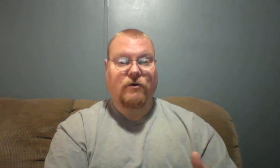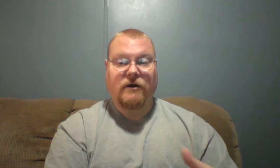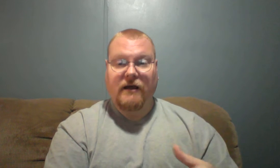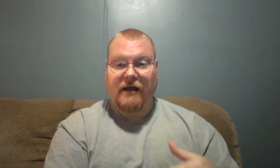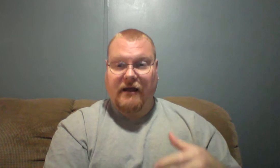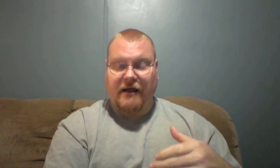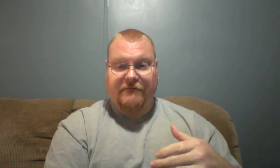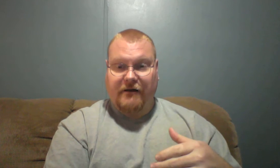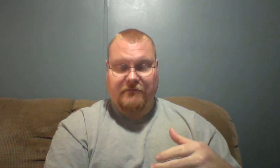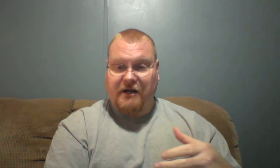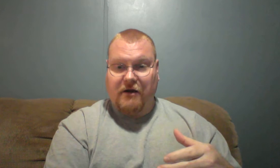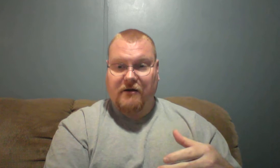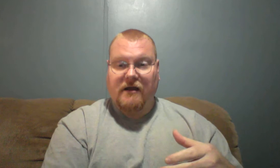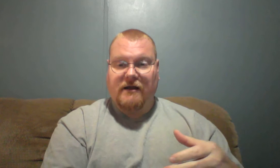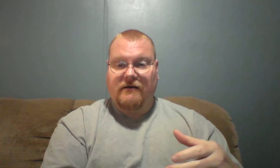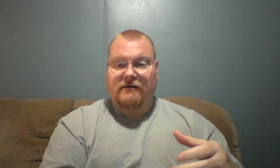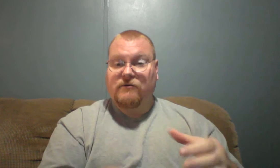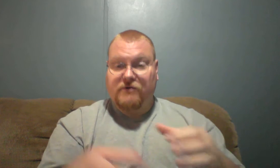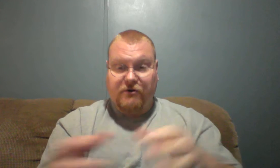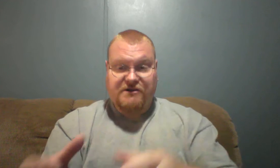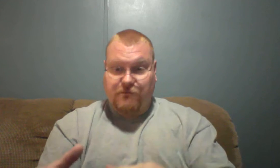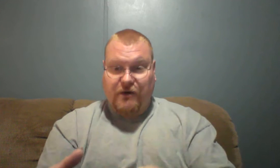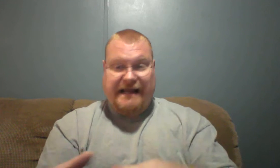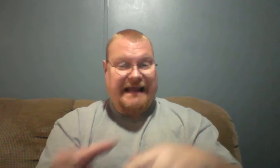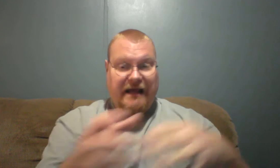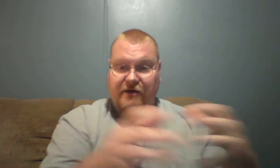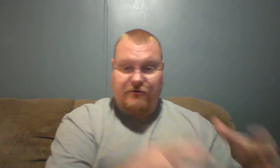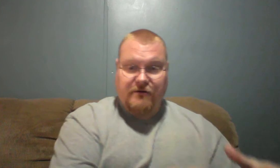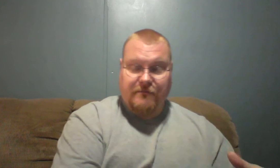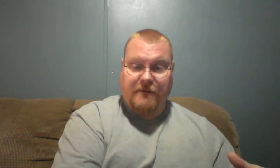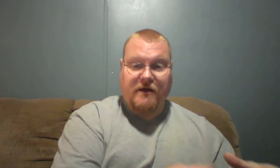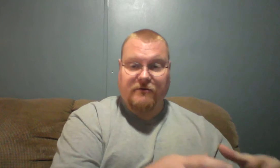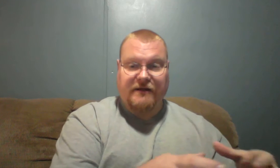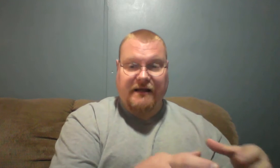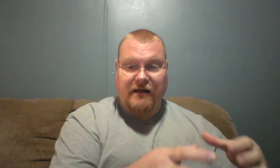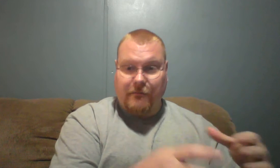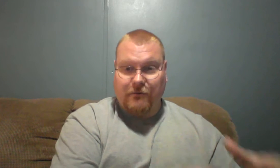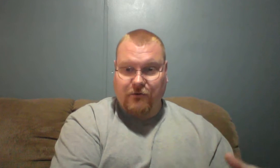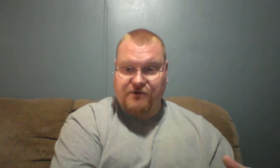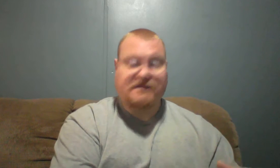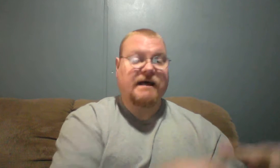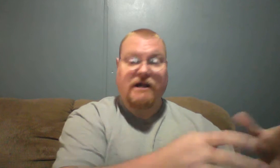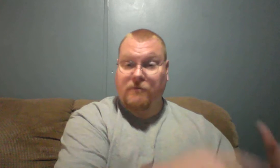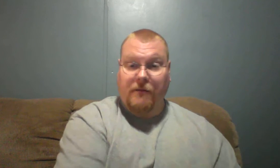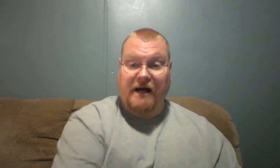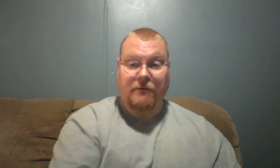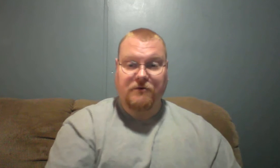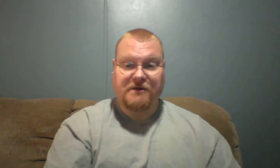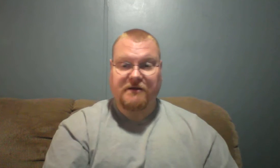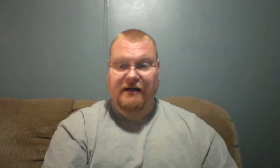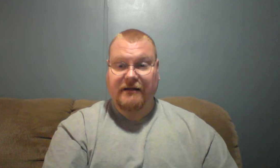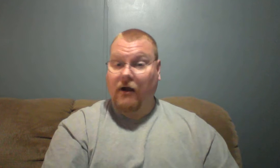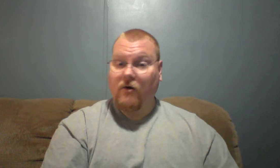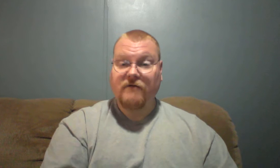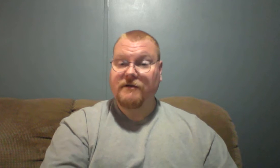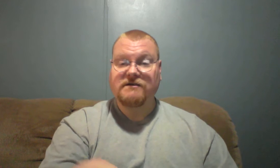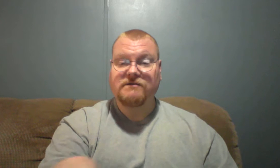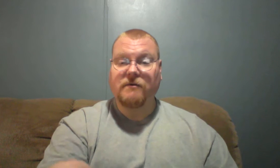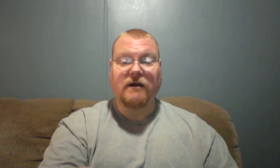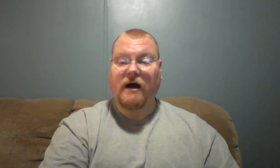if I'm, you know, doing some reading other, maybe other than a biblical study or my Bible or something like that. everything's just calm,